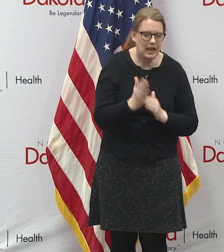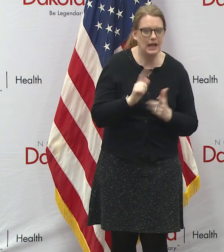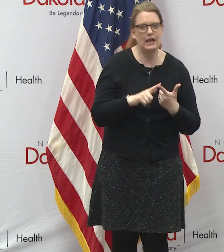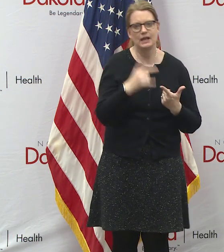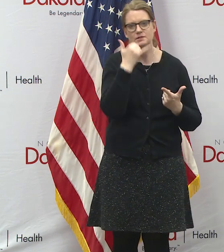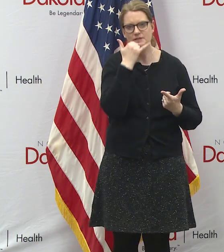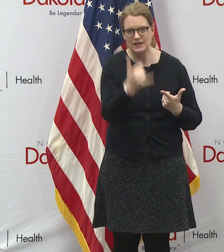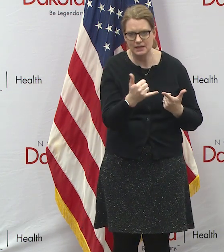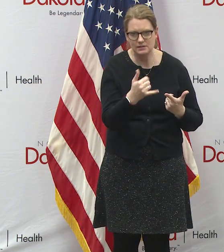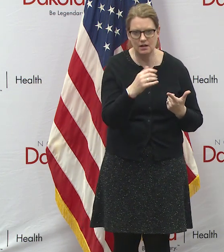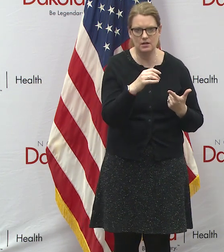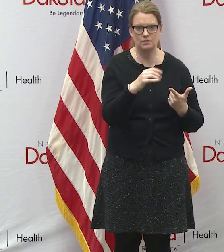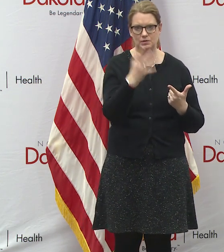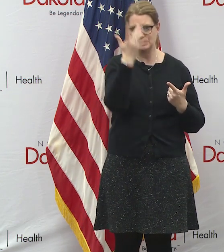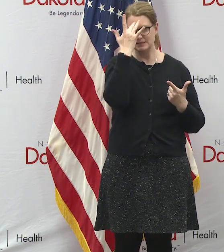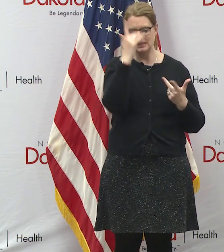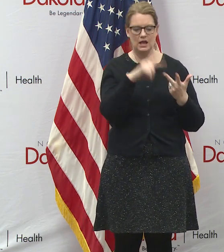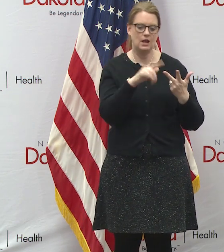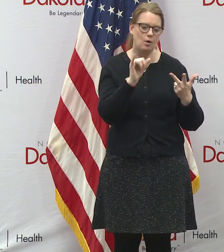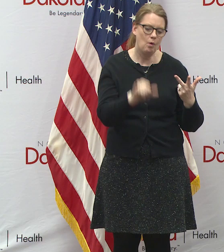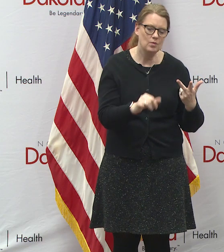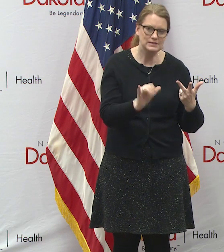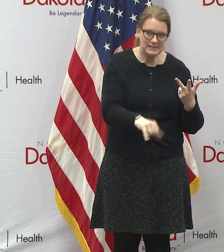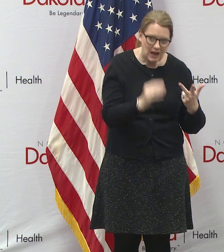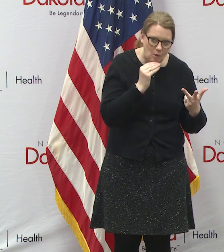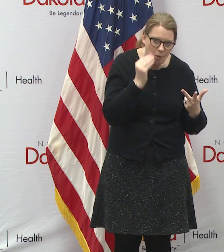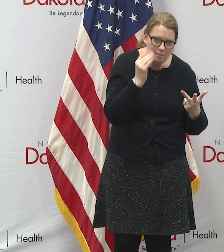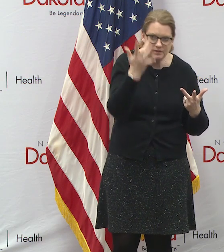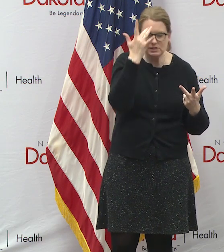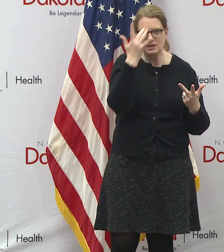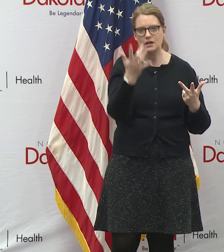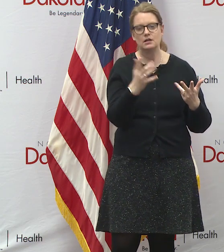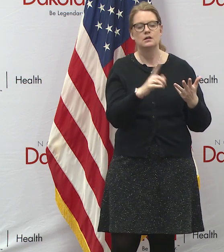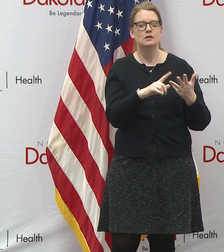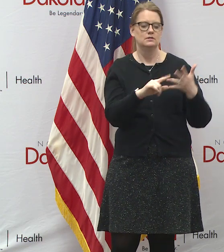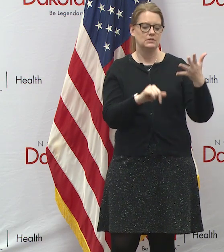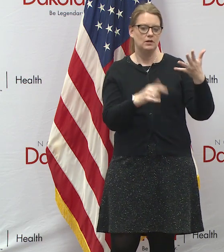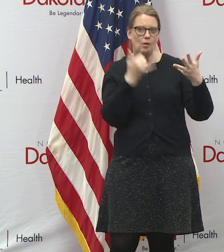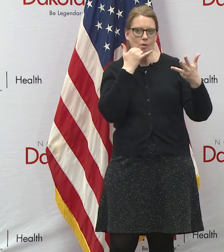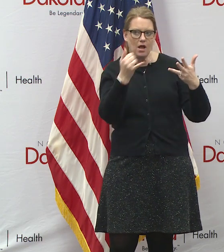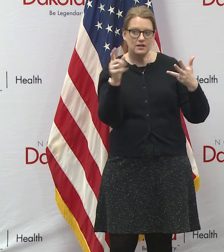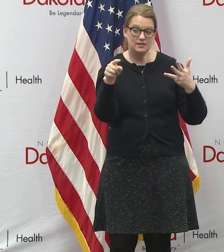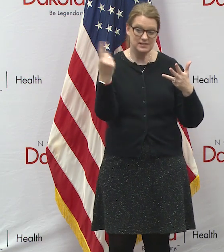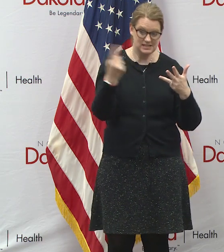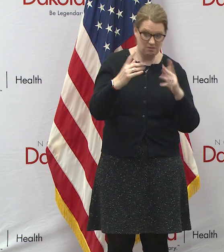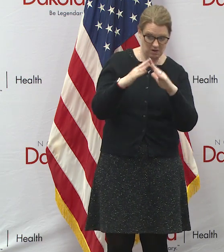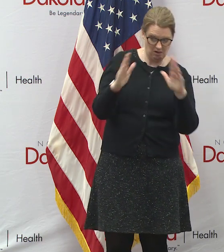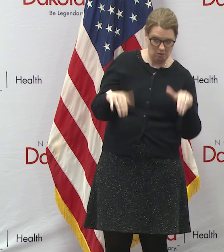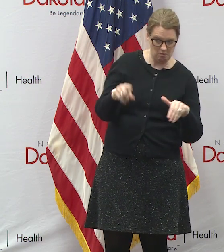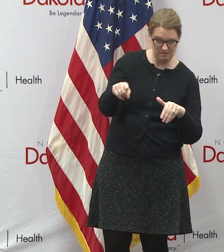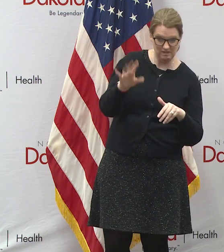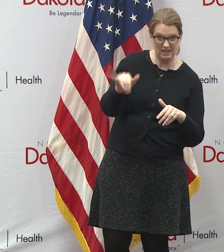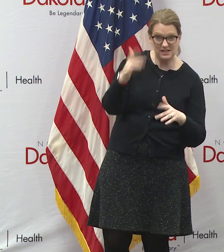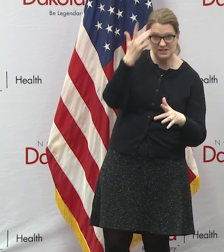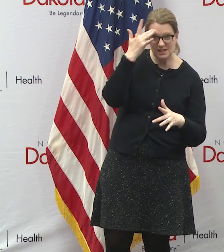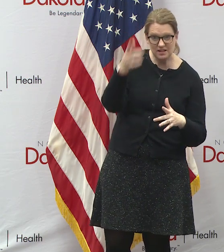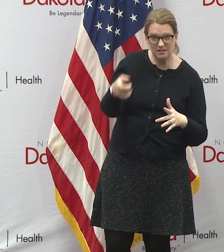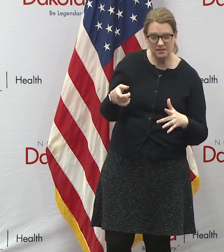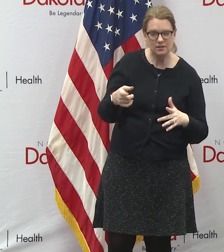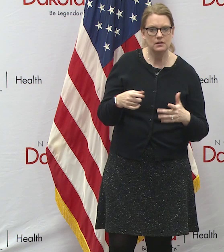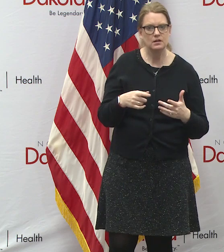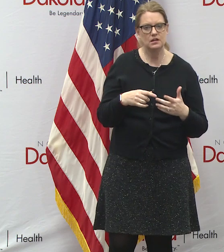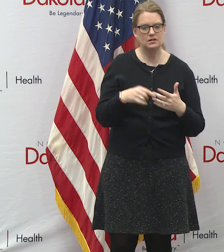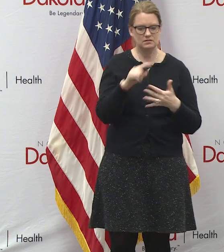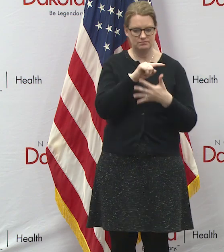calling ahead and seeing if there's anyone sick in the household doing all those social distancing things to help protect